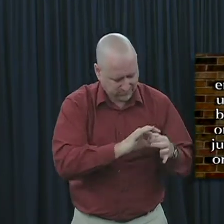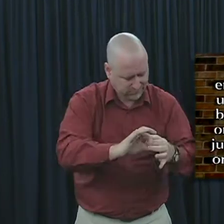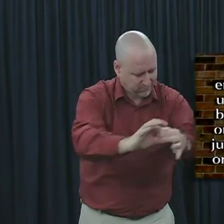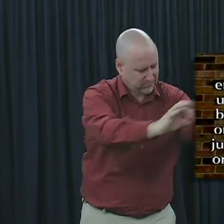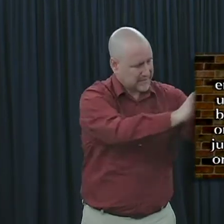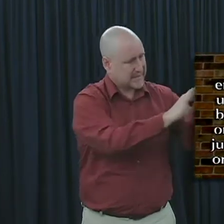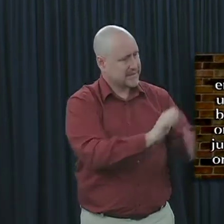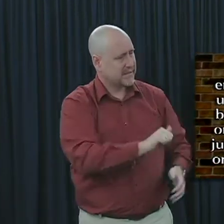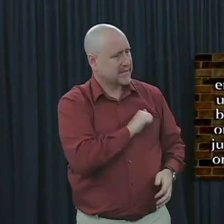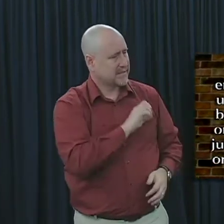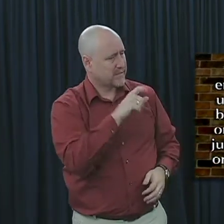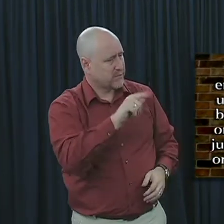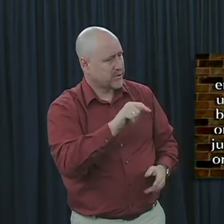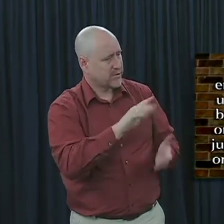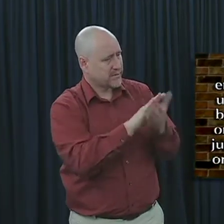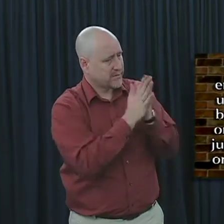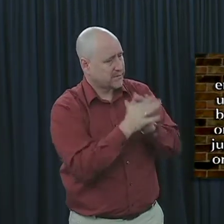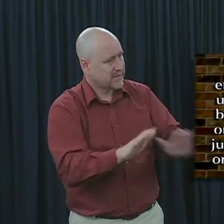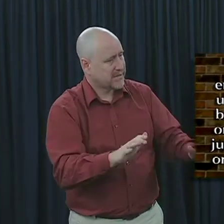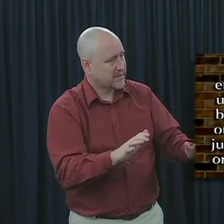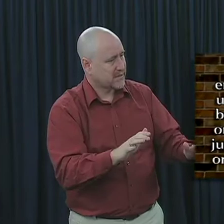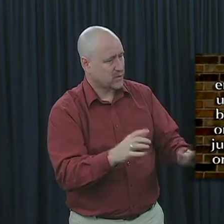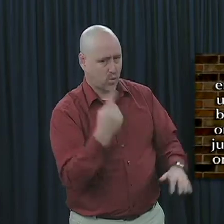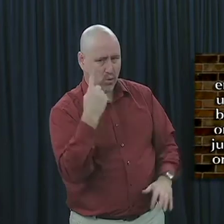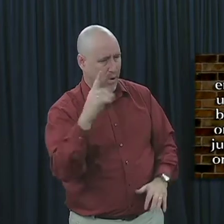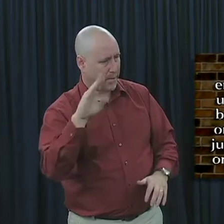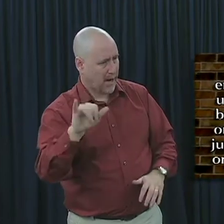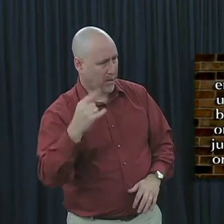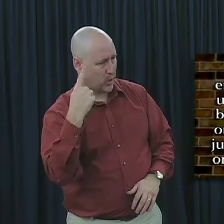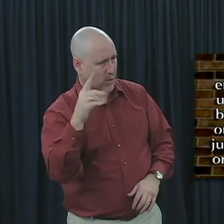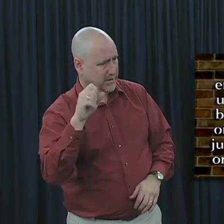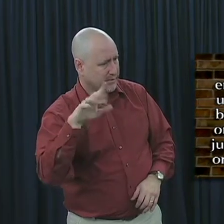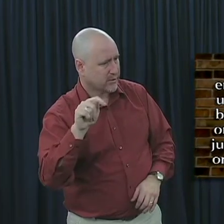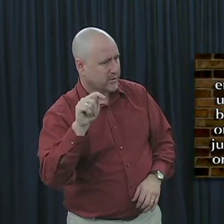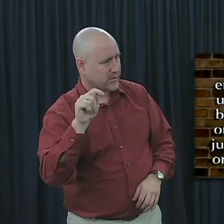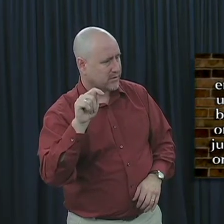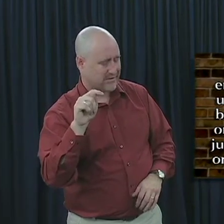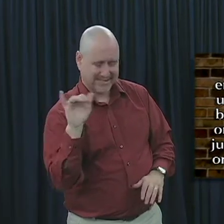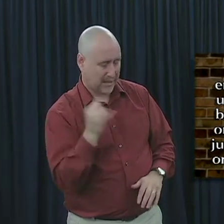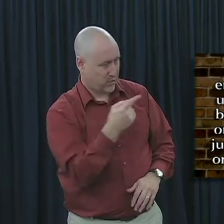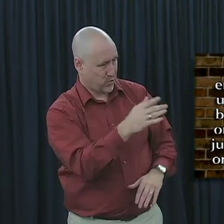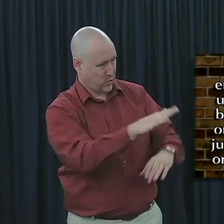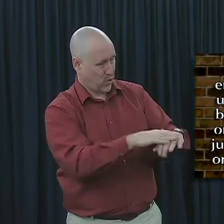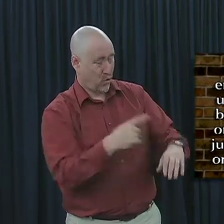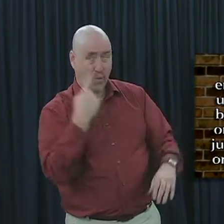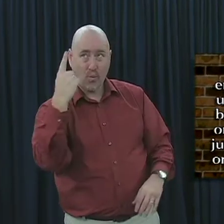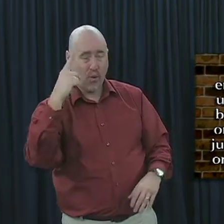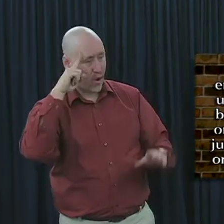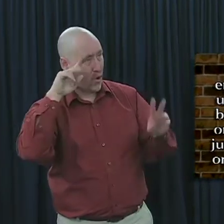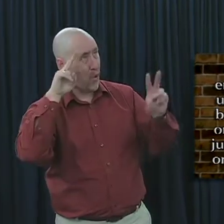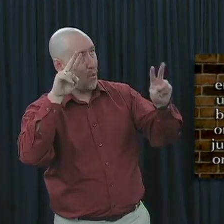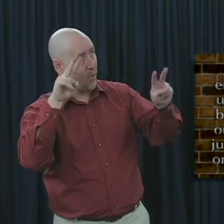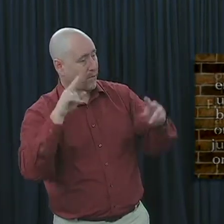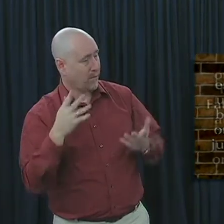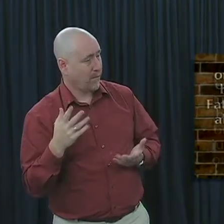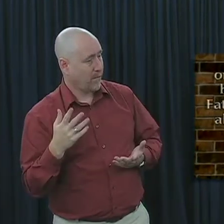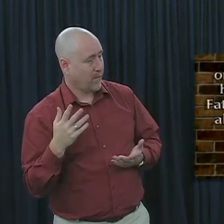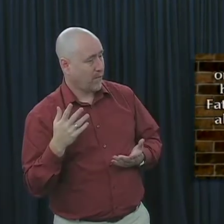of the Spirit in the bond of peace. There is one body and one Spirit, just as you were called in one hope of your calling,